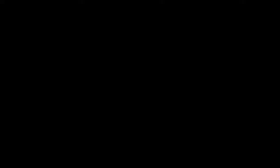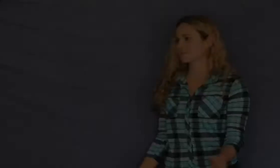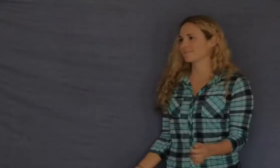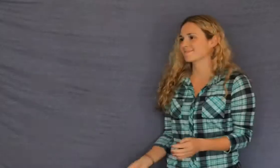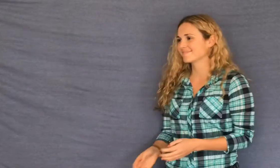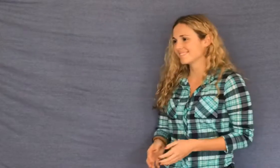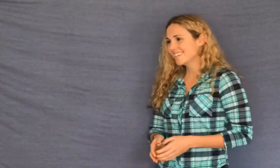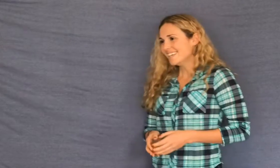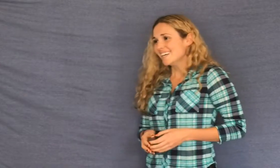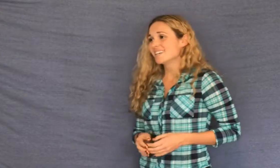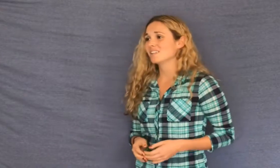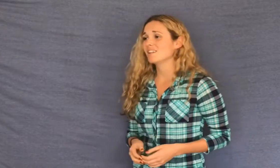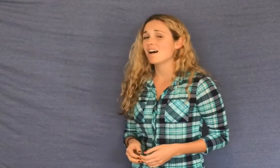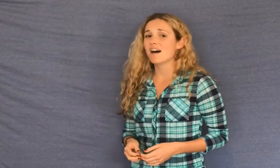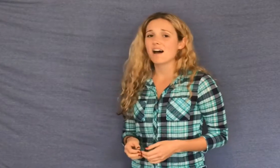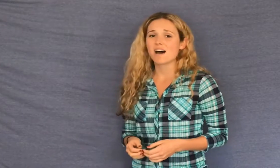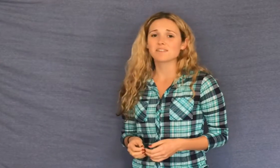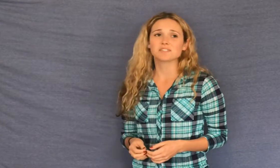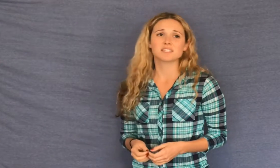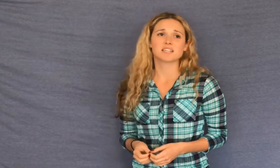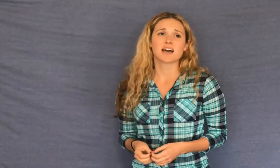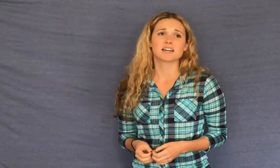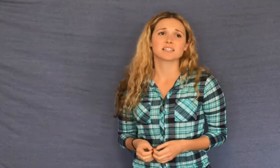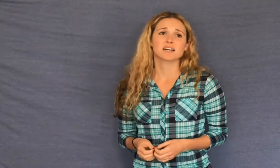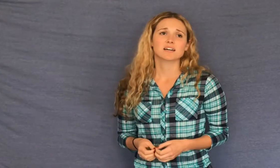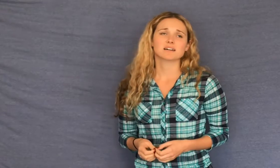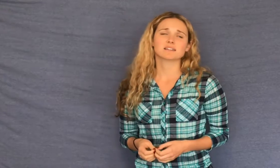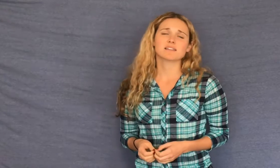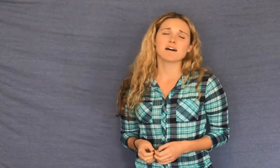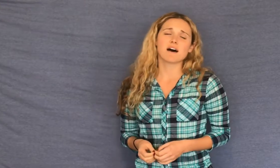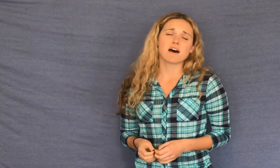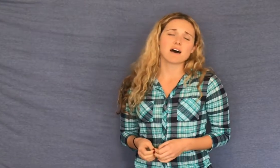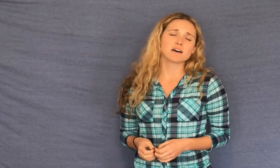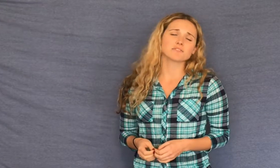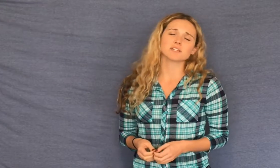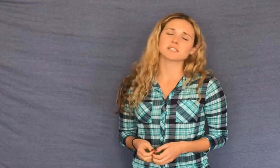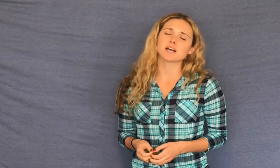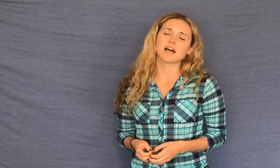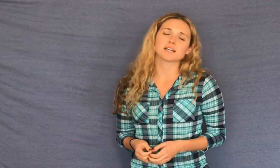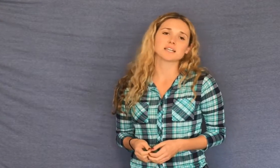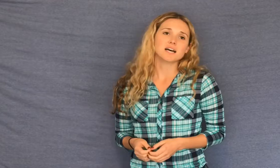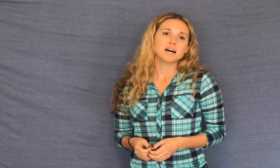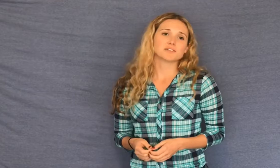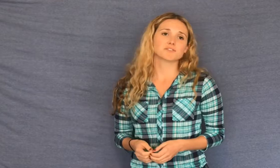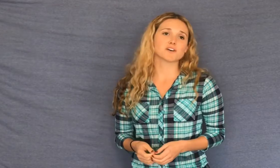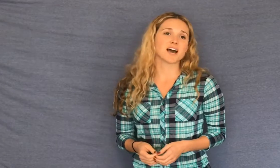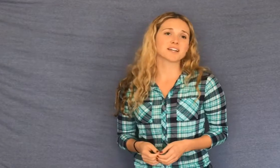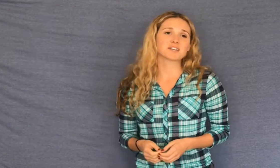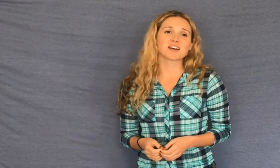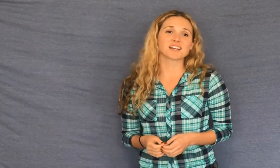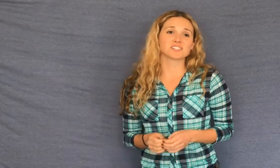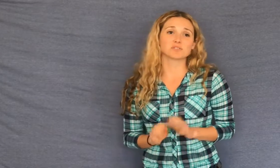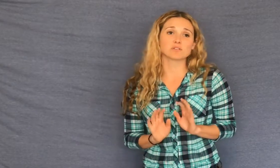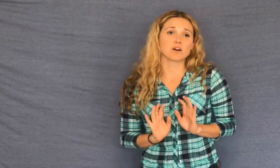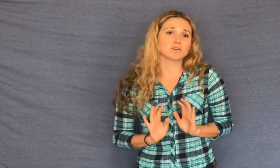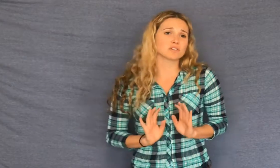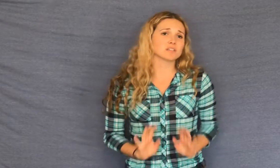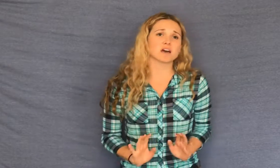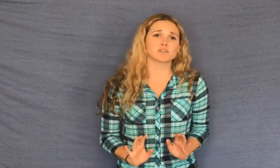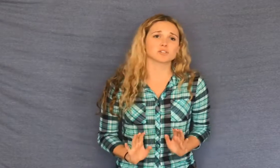A lovely night, a lovely night, a finer night you know you'll never